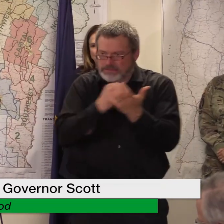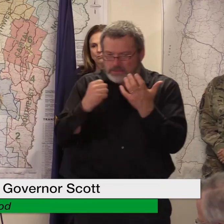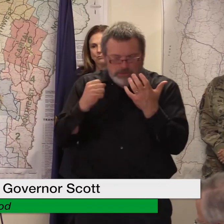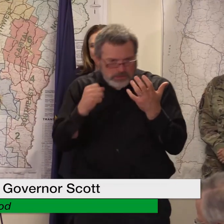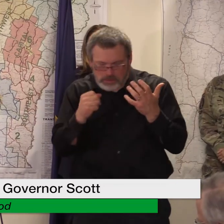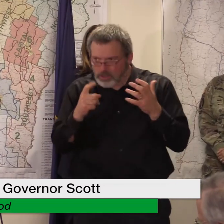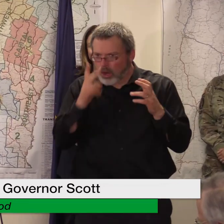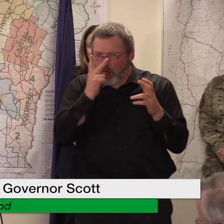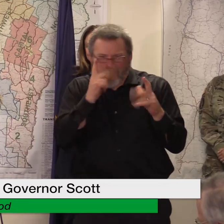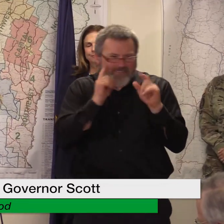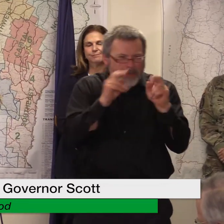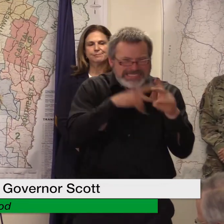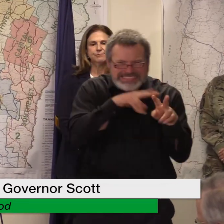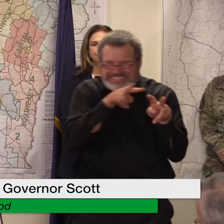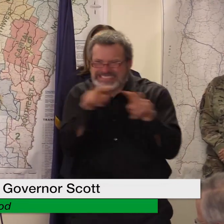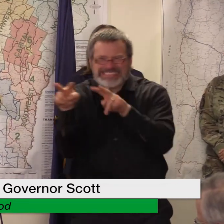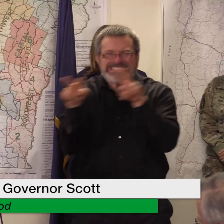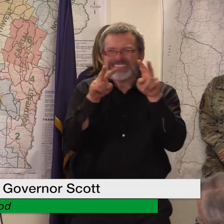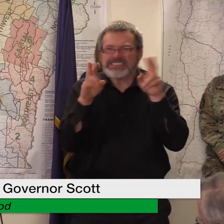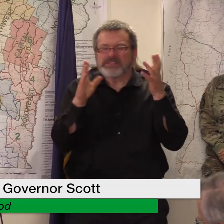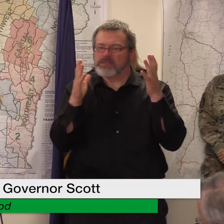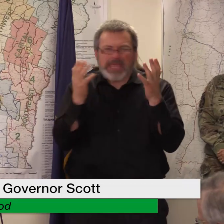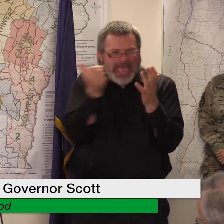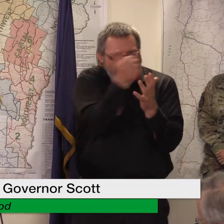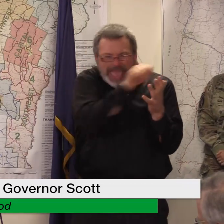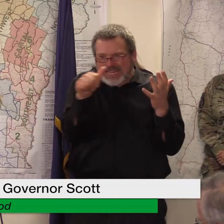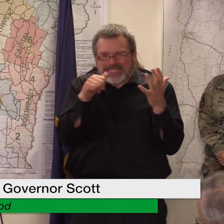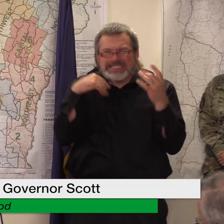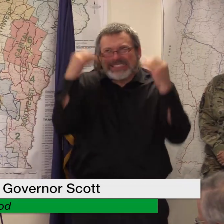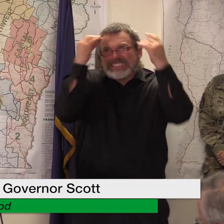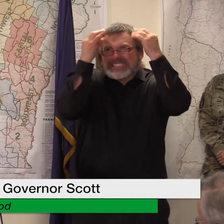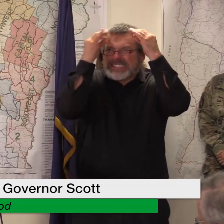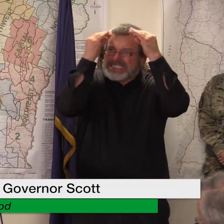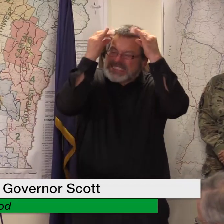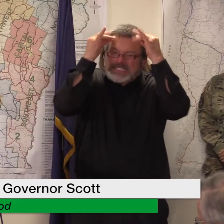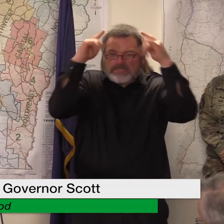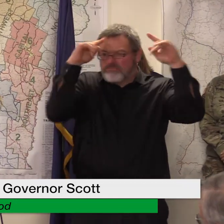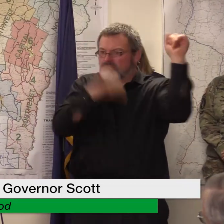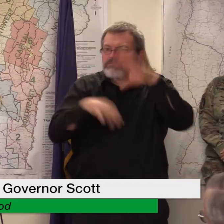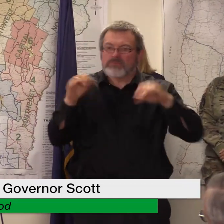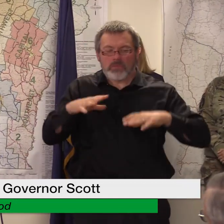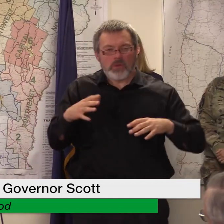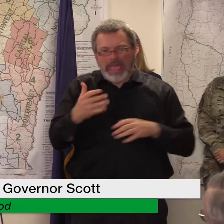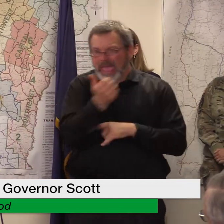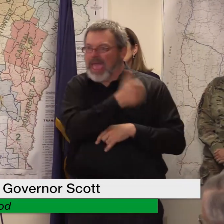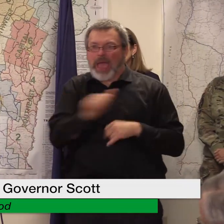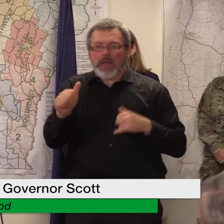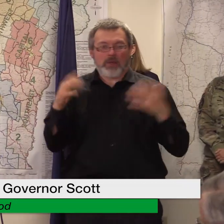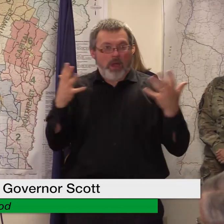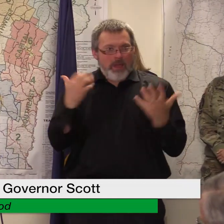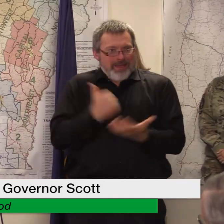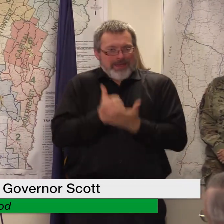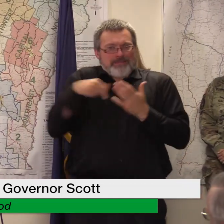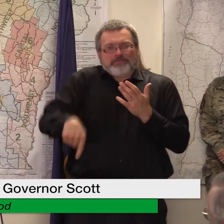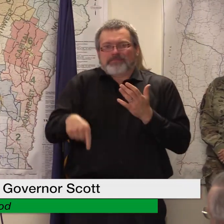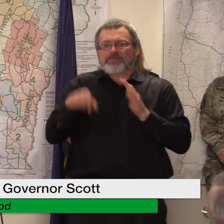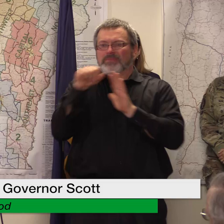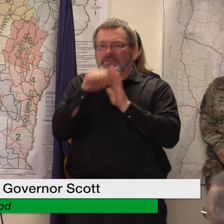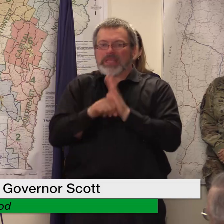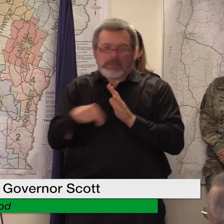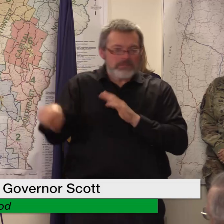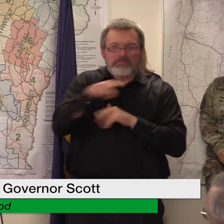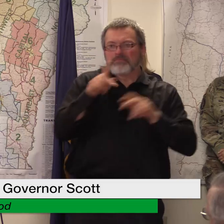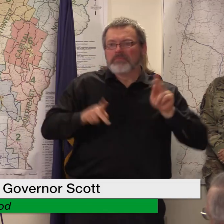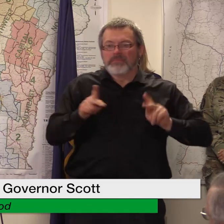uh pulling every lever uh to find more resources so uh we'll cross that bridge when we get to